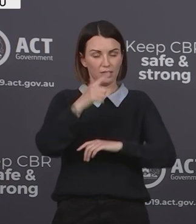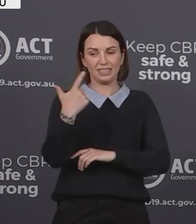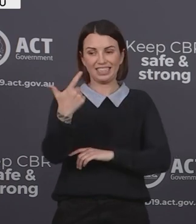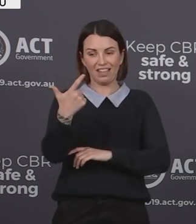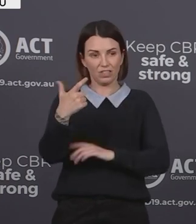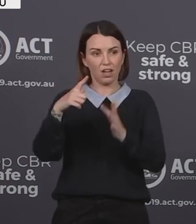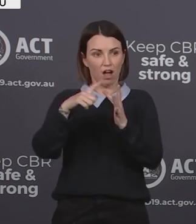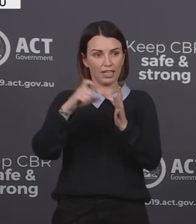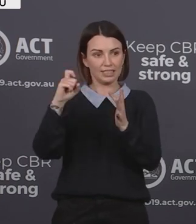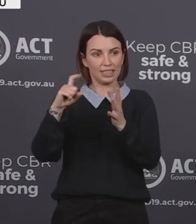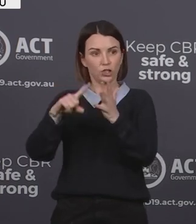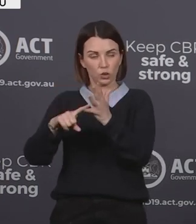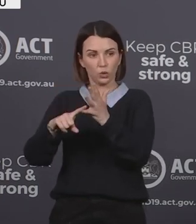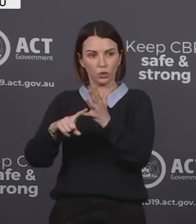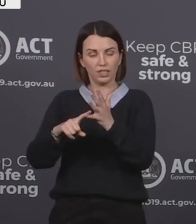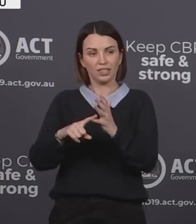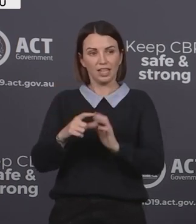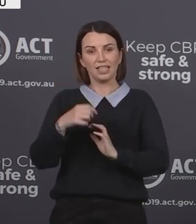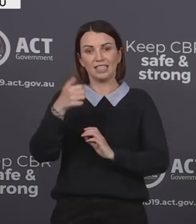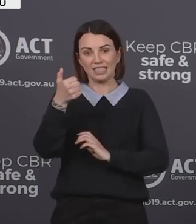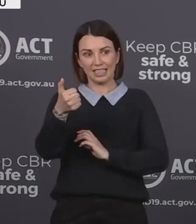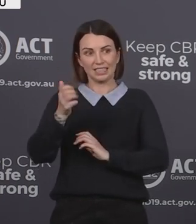in ICU and six requiring ventilation.